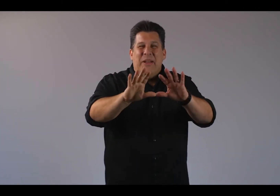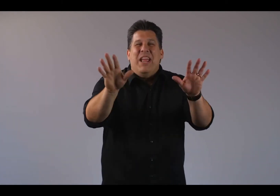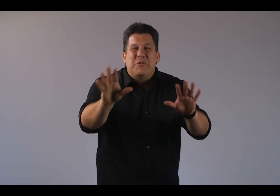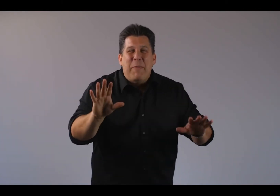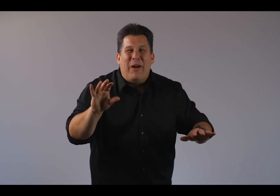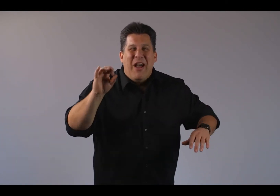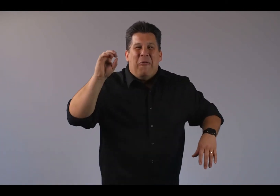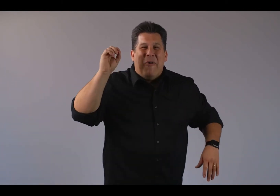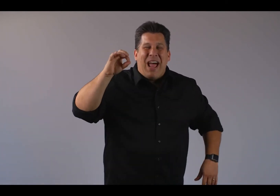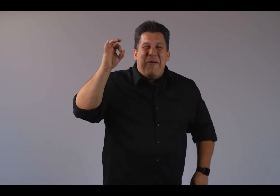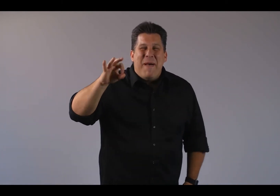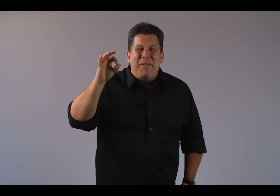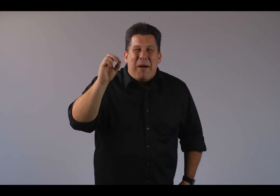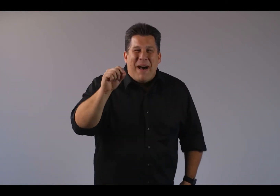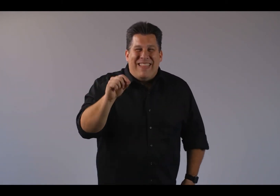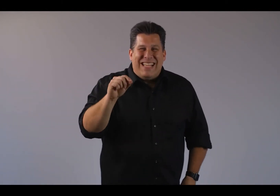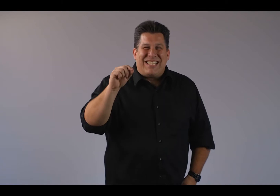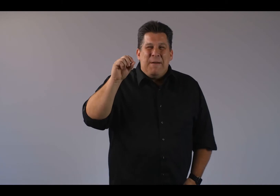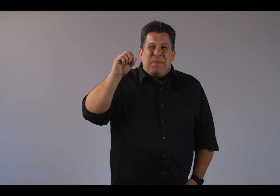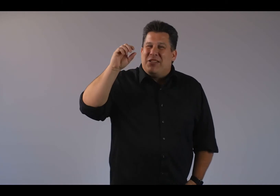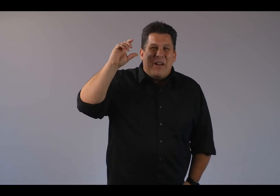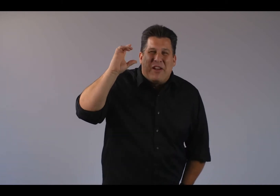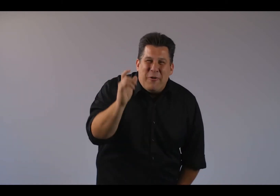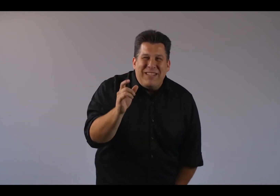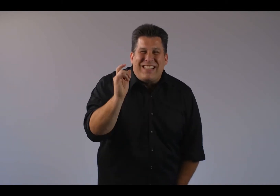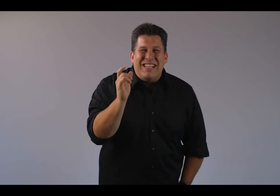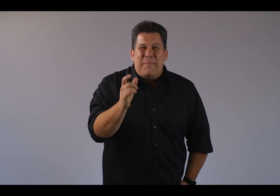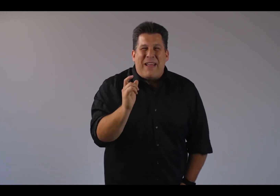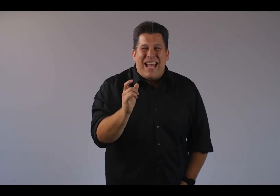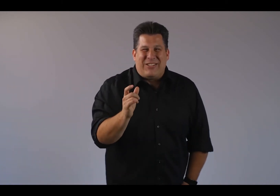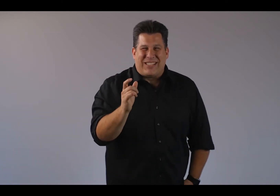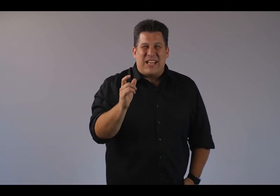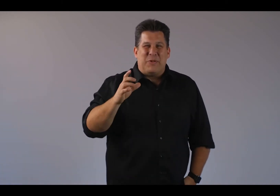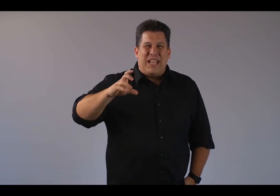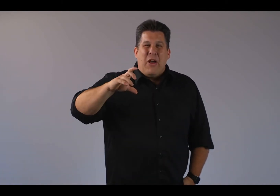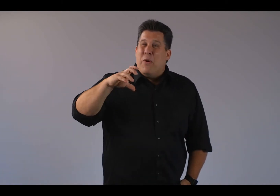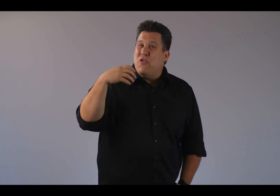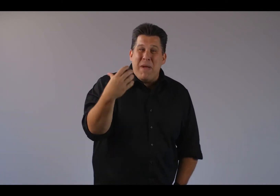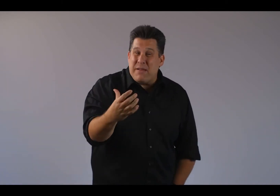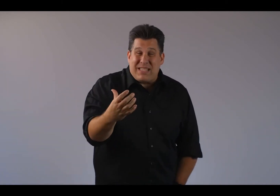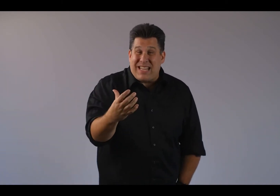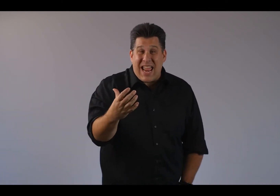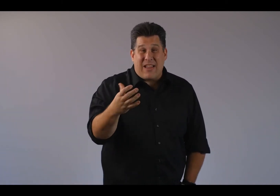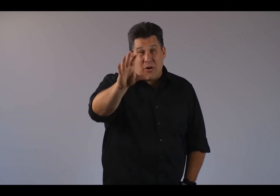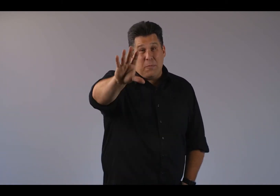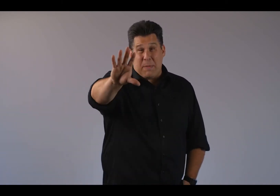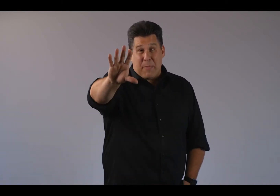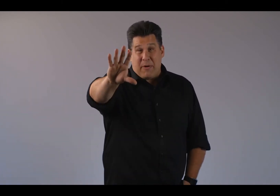Here's my point. What I remember about these is one of the coolest things about an etch-a-sketch was that when you made a mistake, old people, remember?